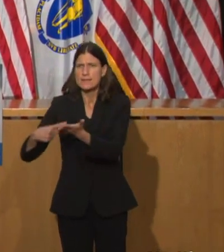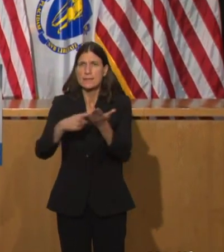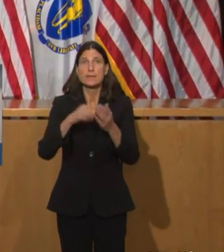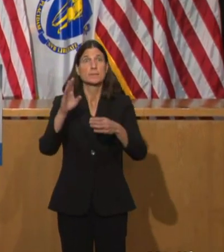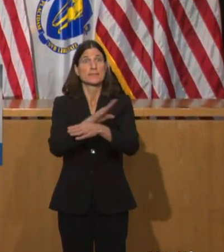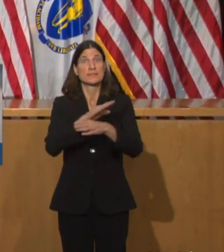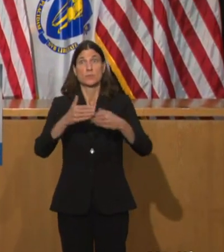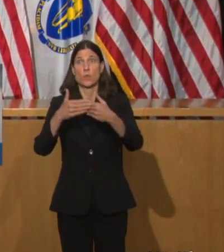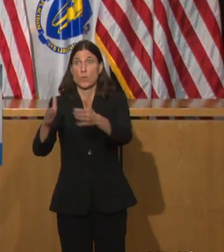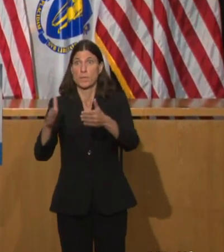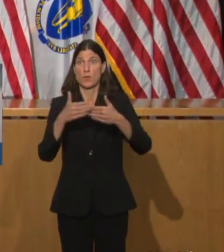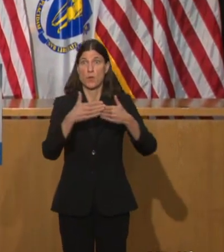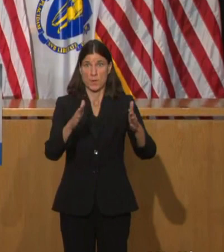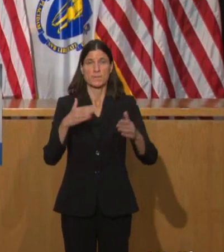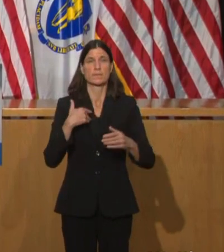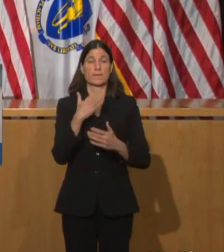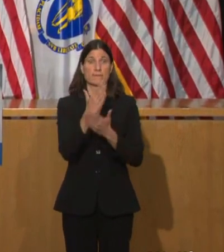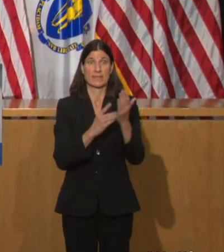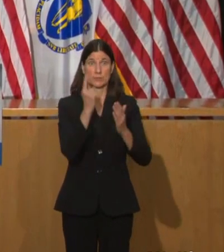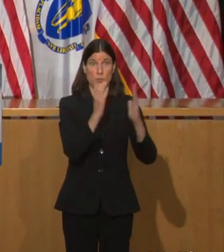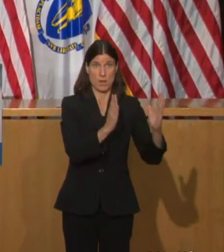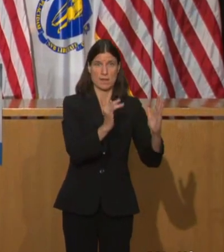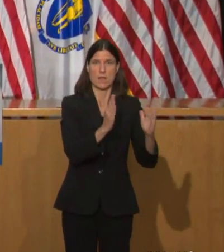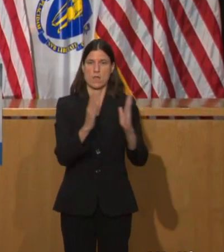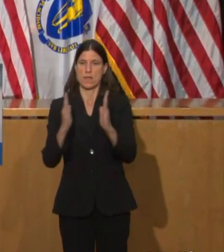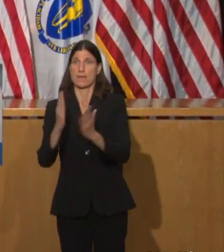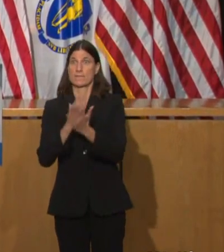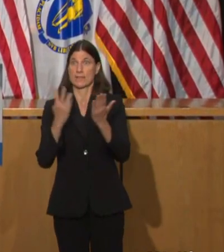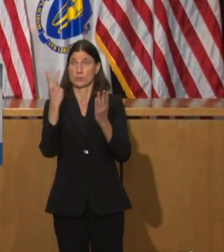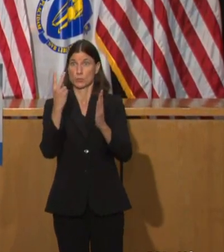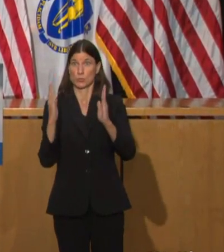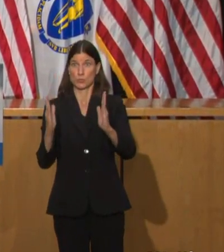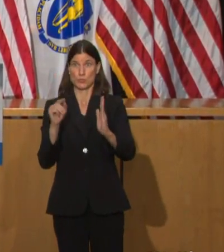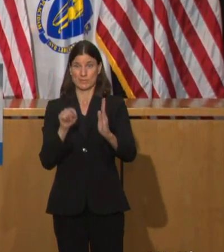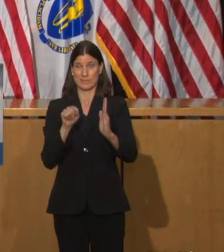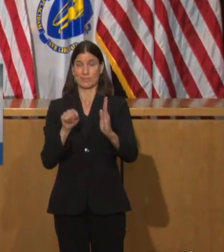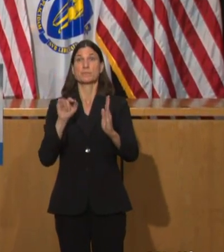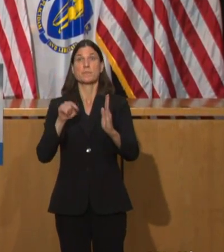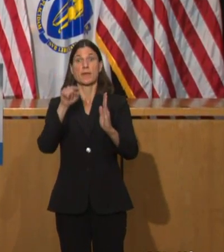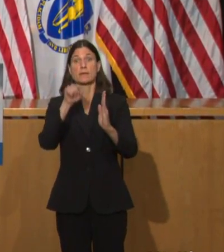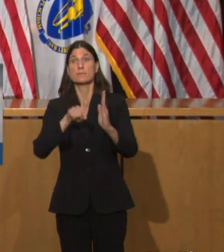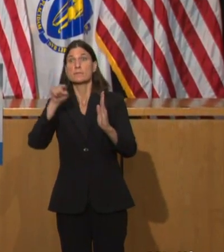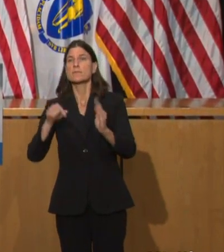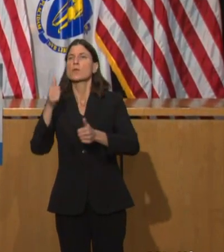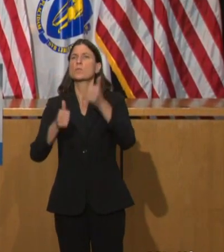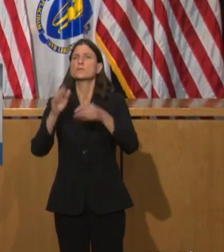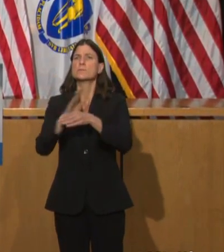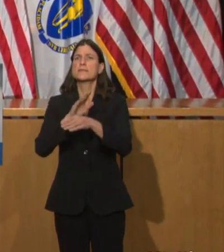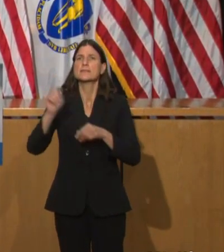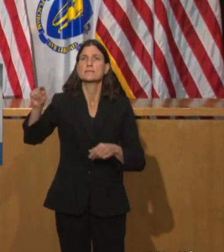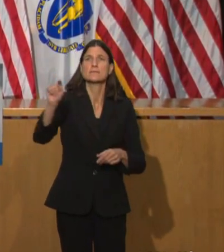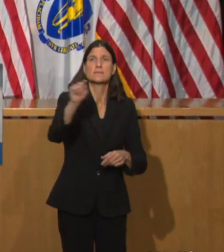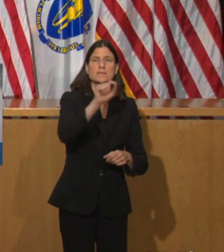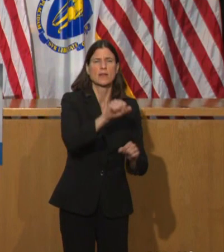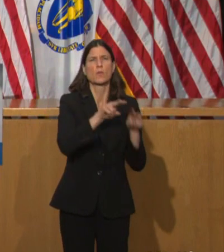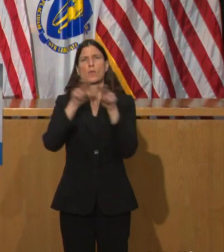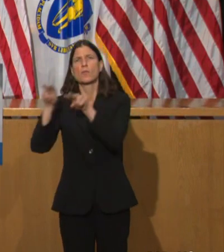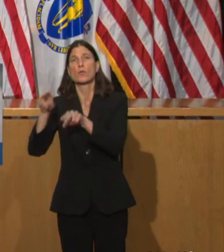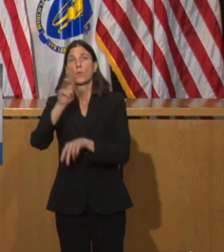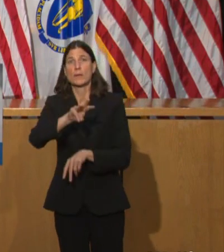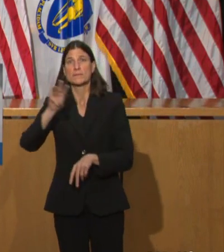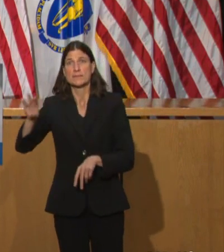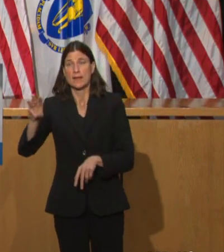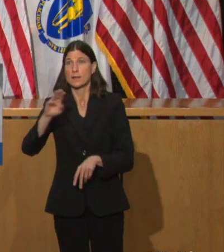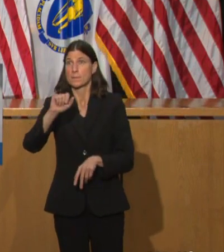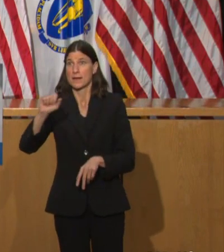The full list is available at mass.gov slash reopening. Effective today, businesses and organizations listed in